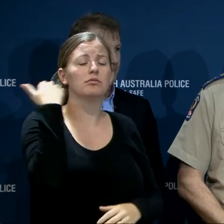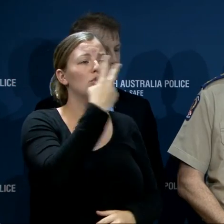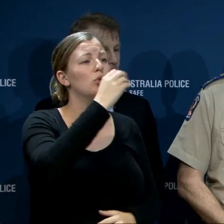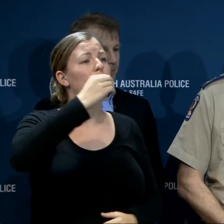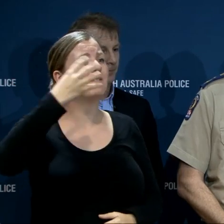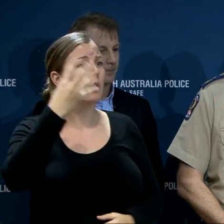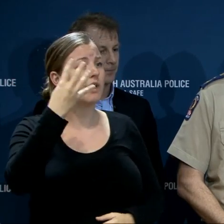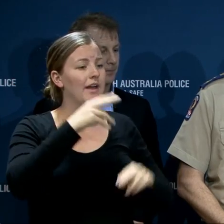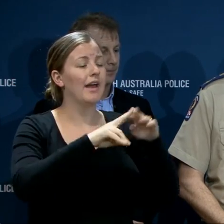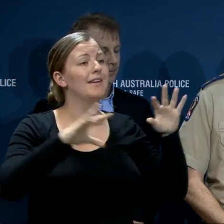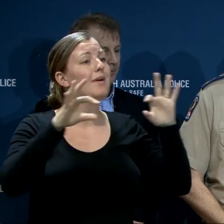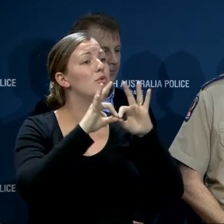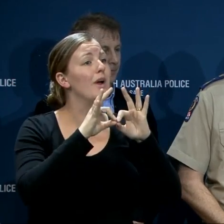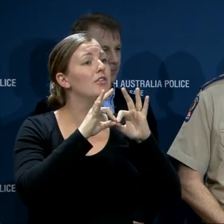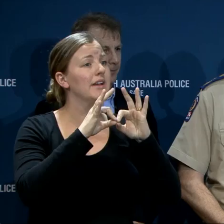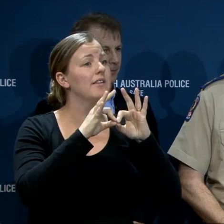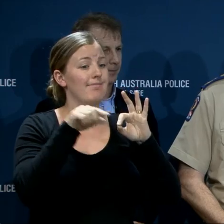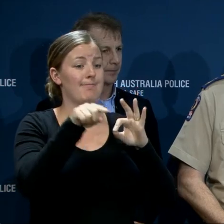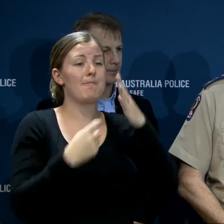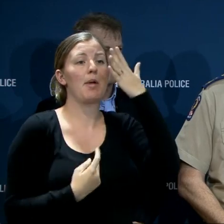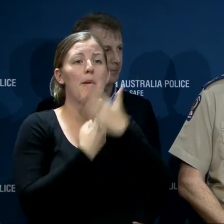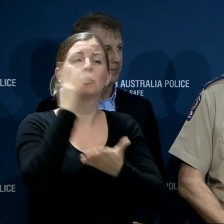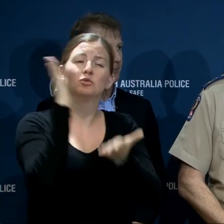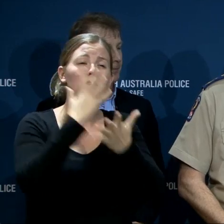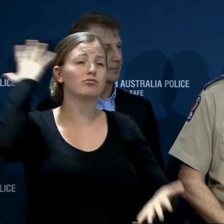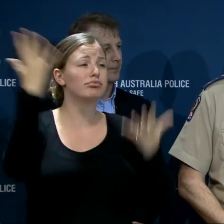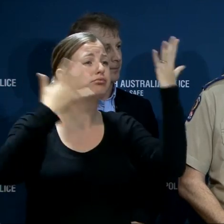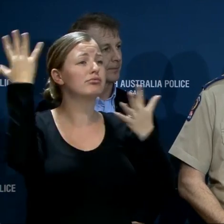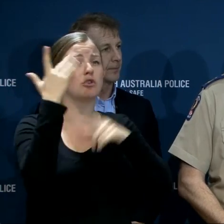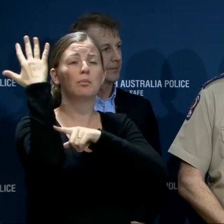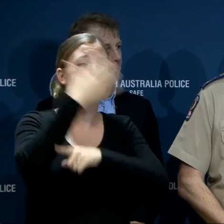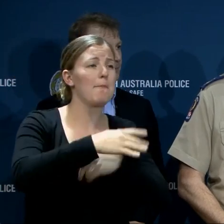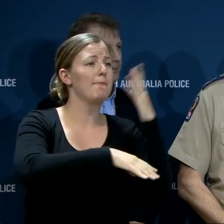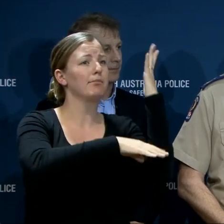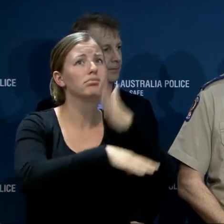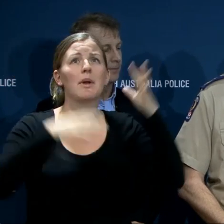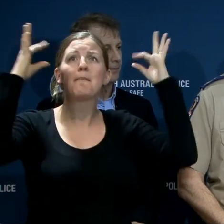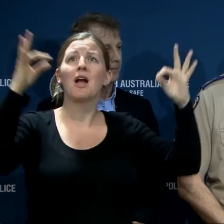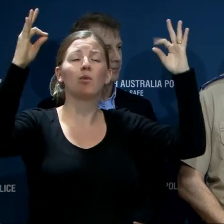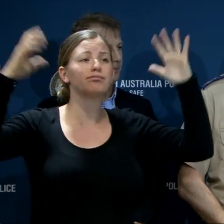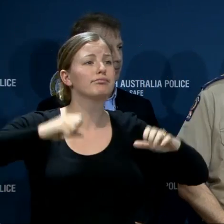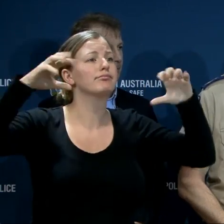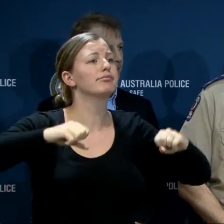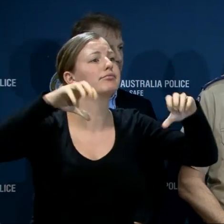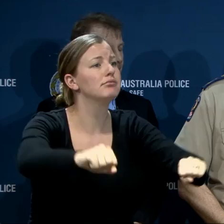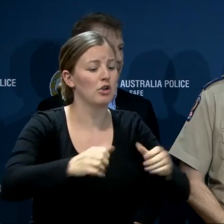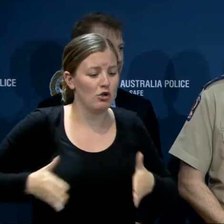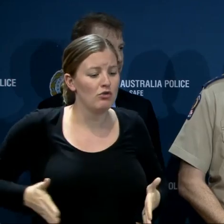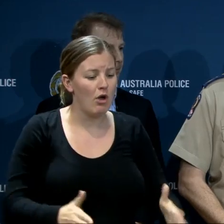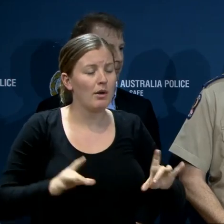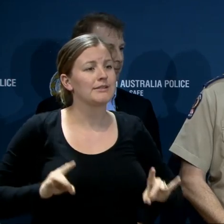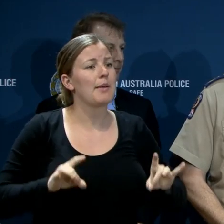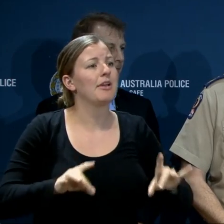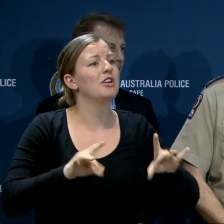in February we did have a significant wind event that resulted in multiple trees down, power lines down, road infrastructure damage